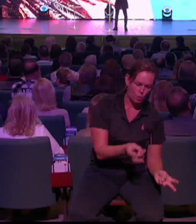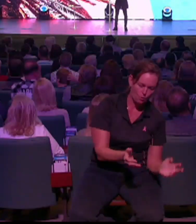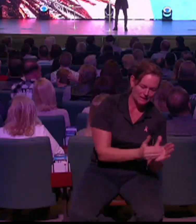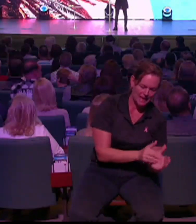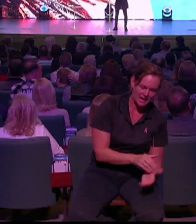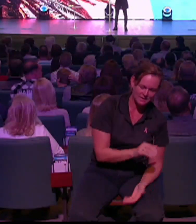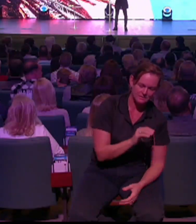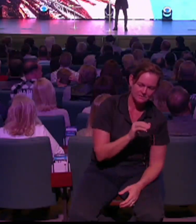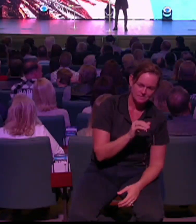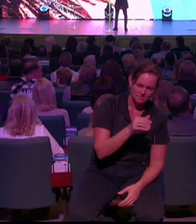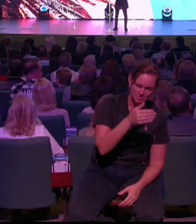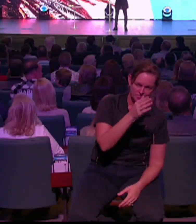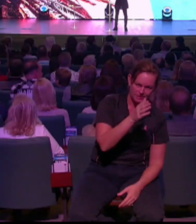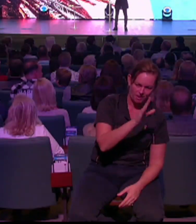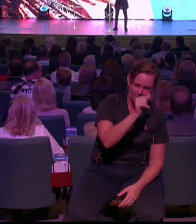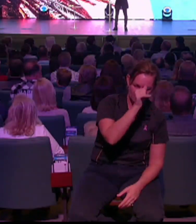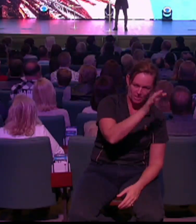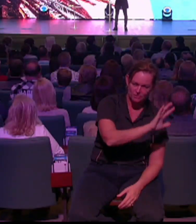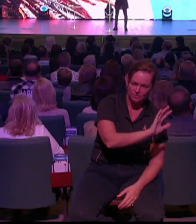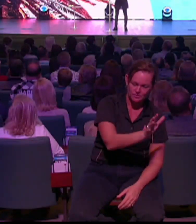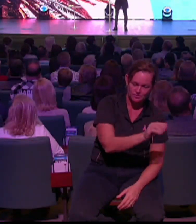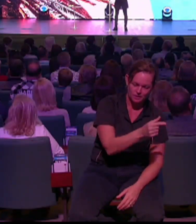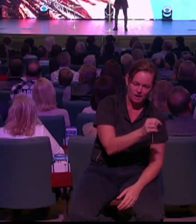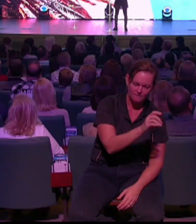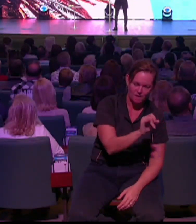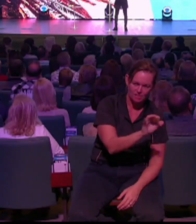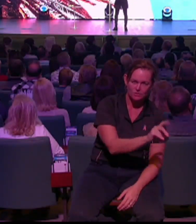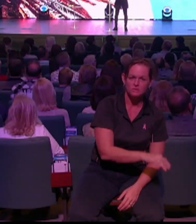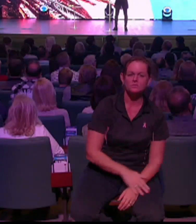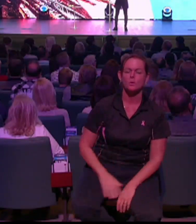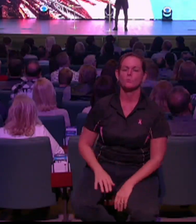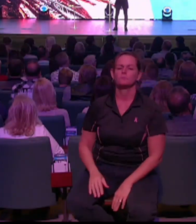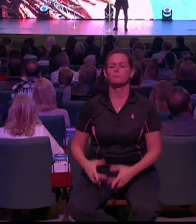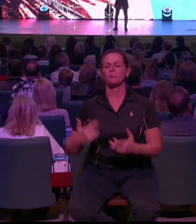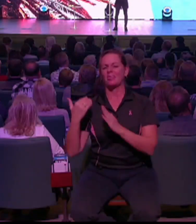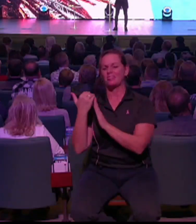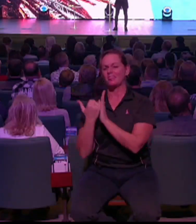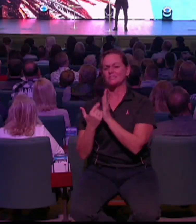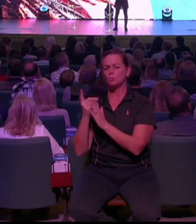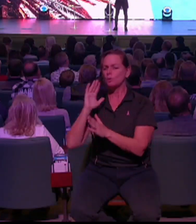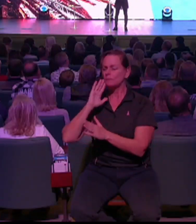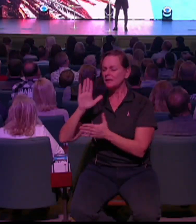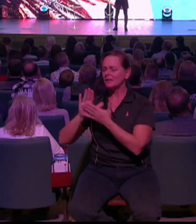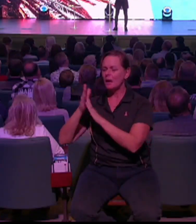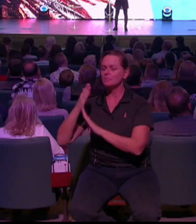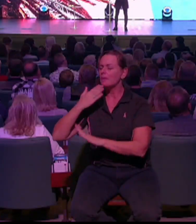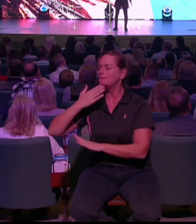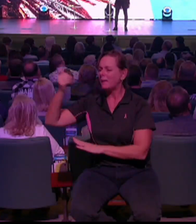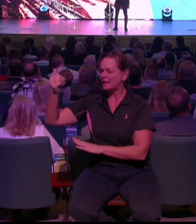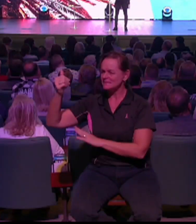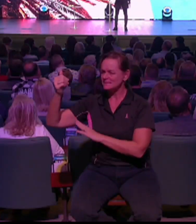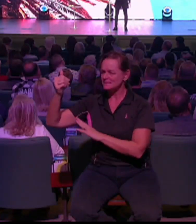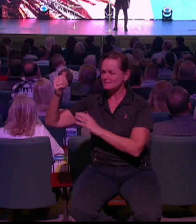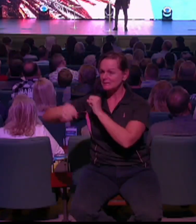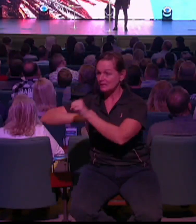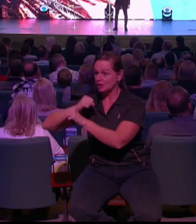if we, and that needs to be all of us, consider, and I need you, if this is going to be the best year, to actually consider, the unblushing